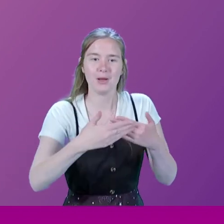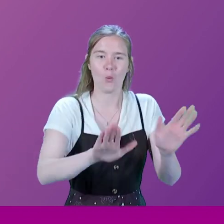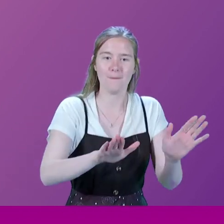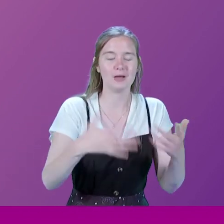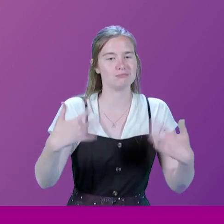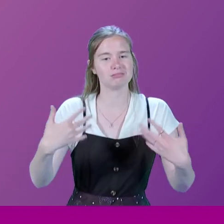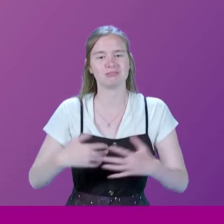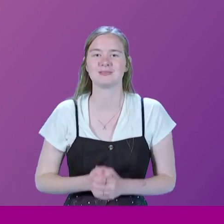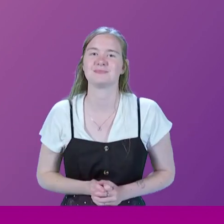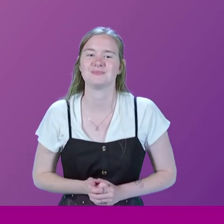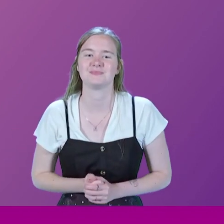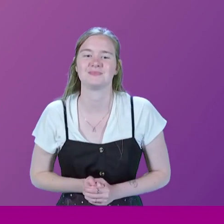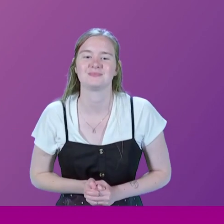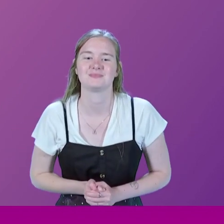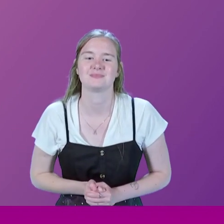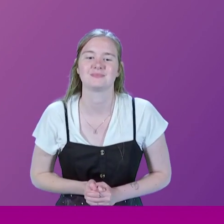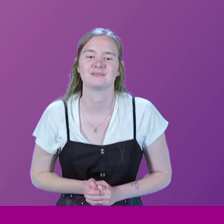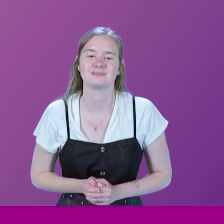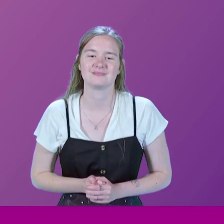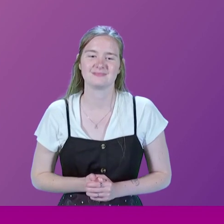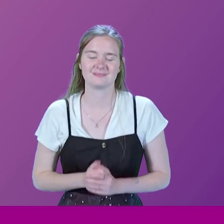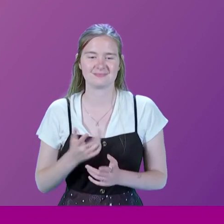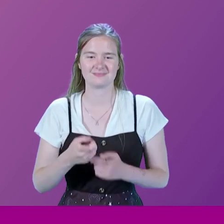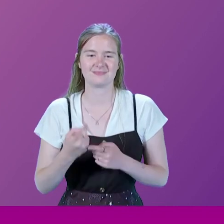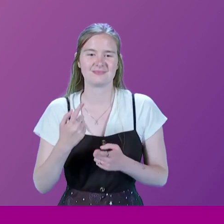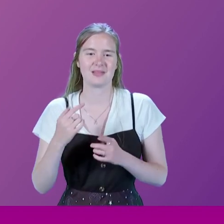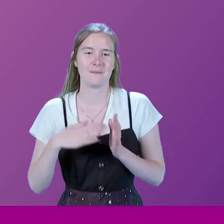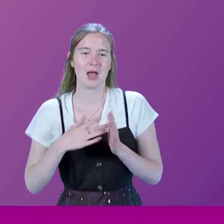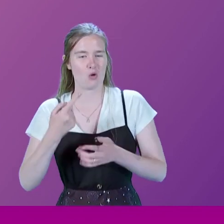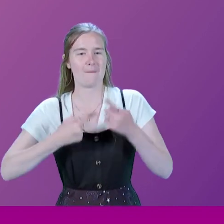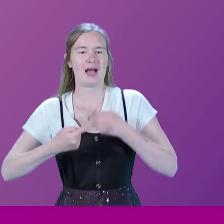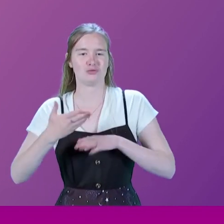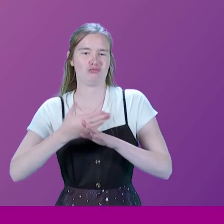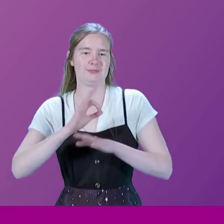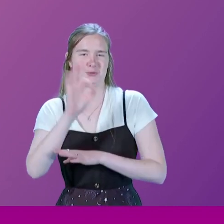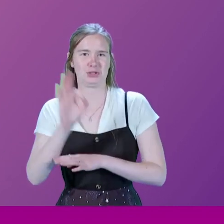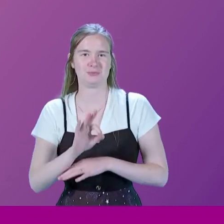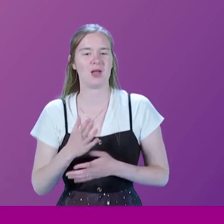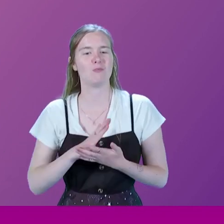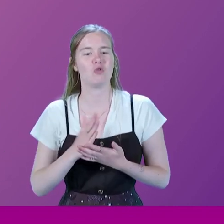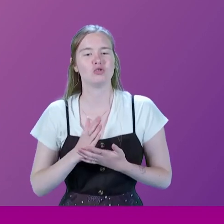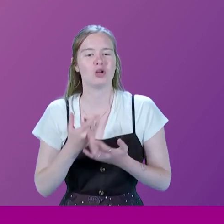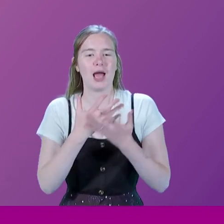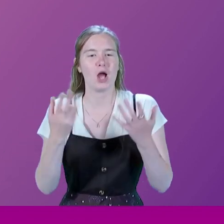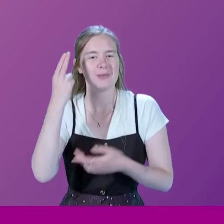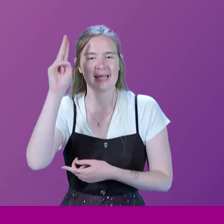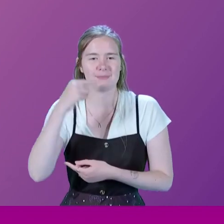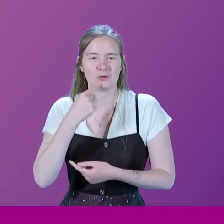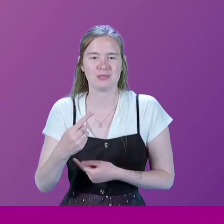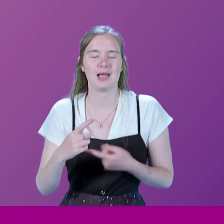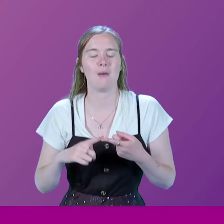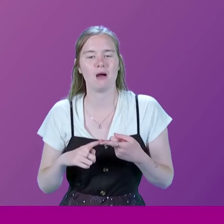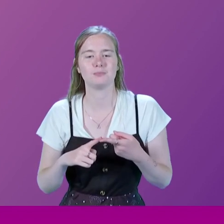Okay. Let me maybe go back to the previous question. I'm not sure how many names I'm going to mention, but